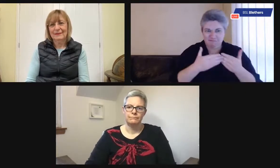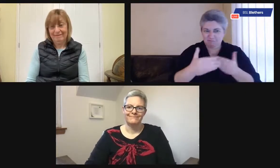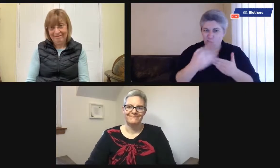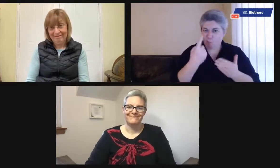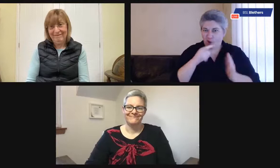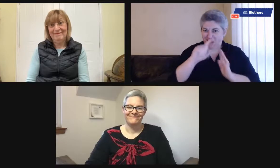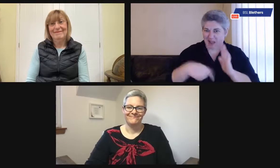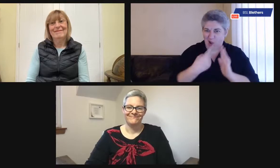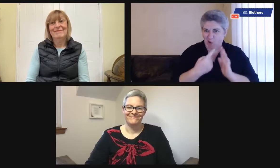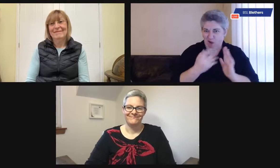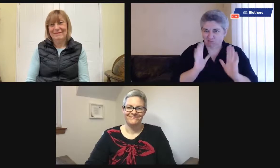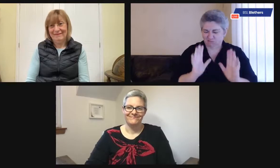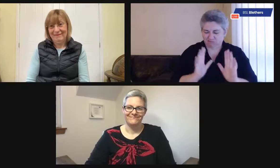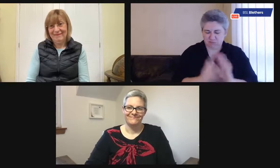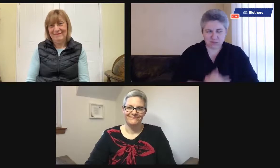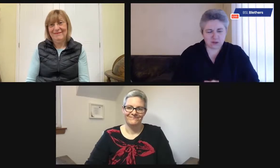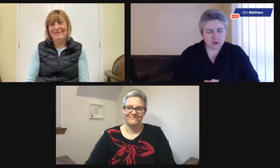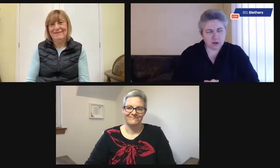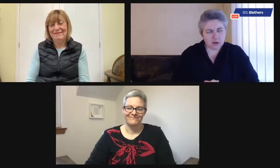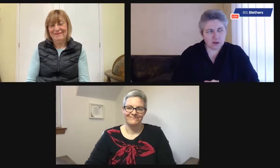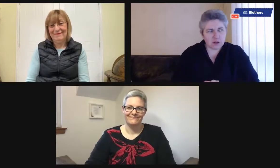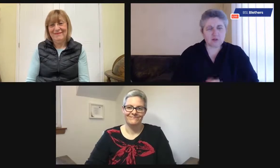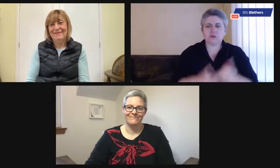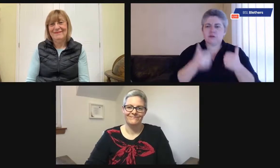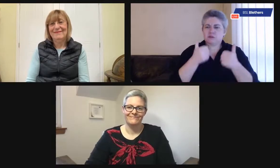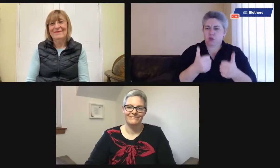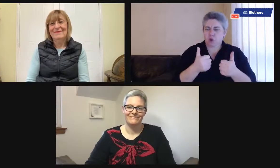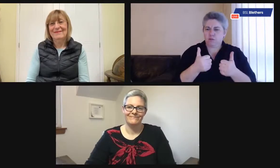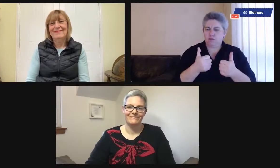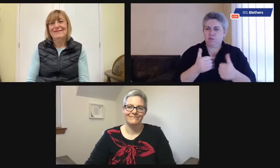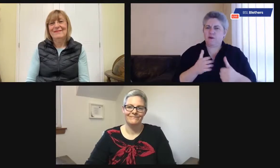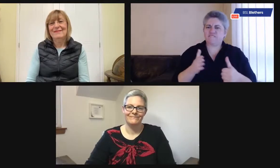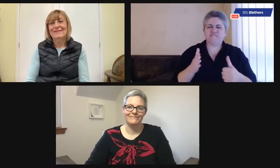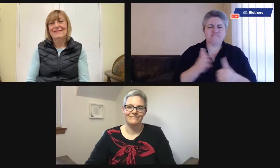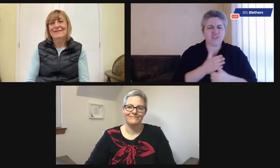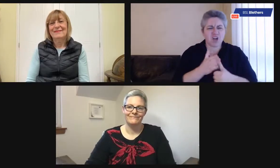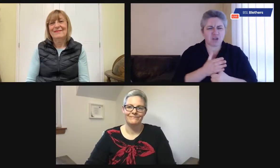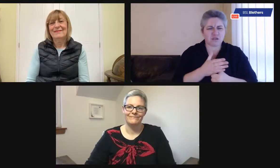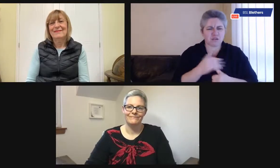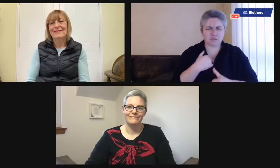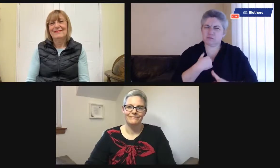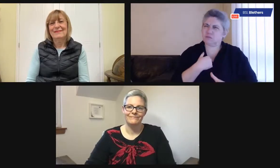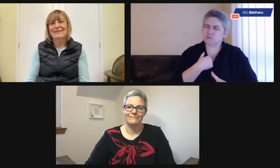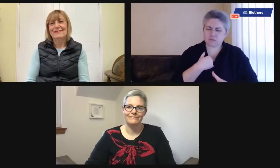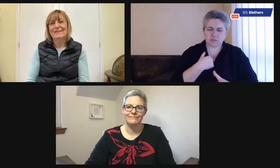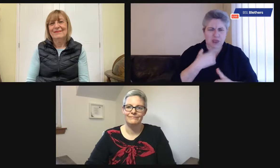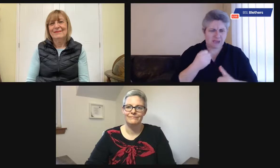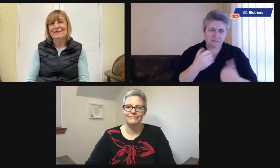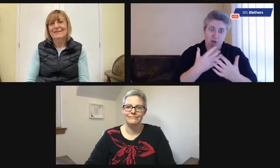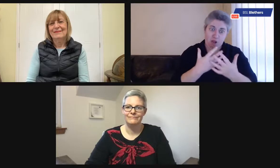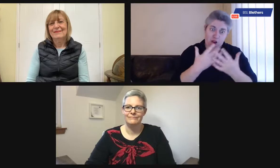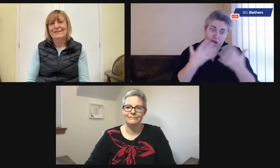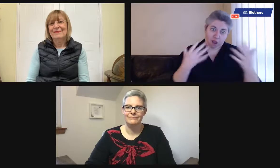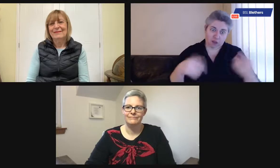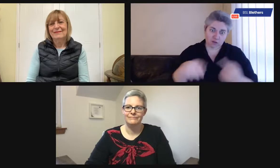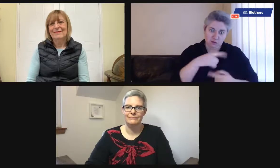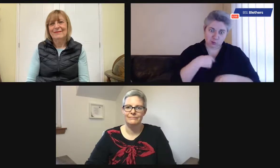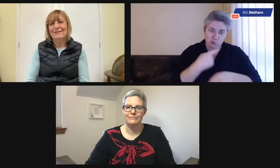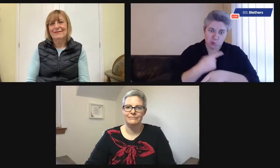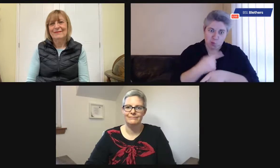situation, your own personal home, and what we can do to improve that. And we've got an hour to talk about this. So I think the first